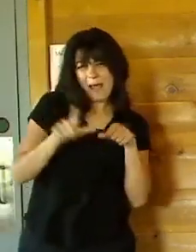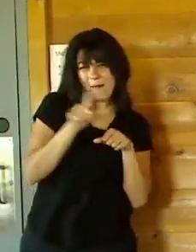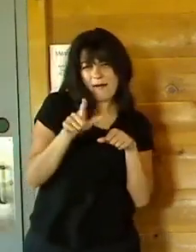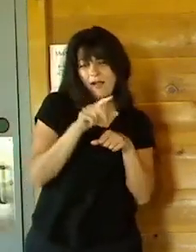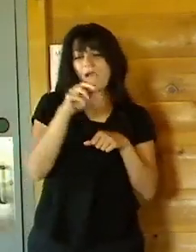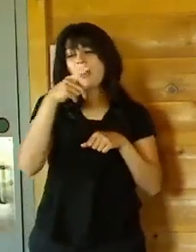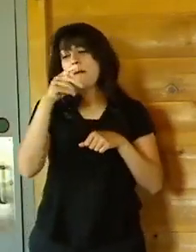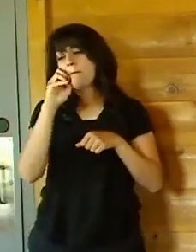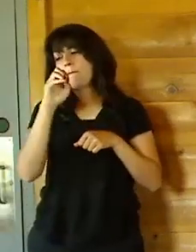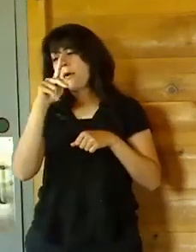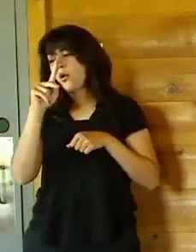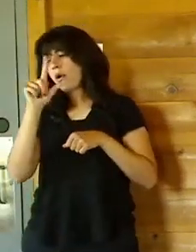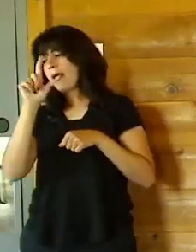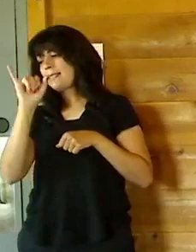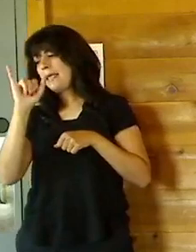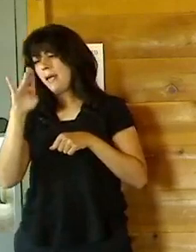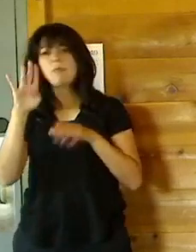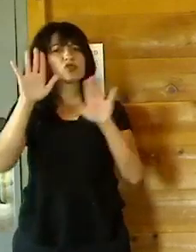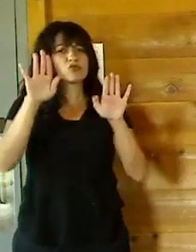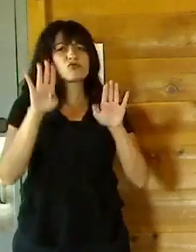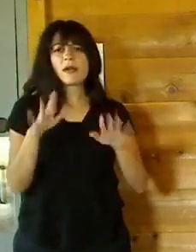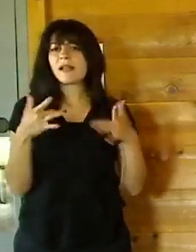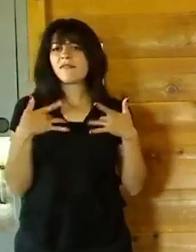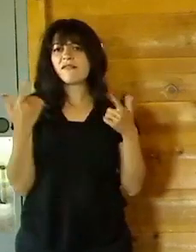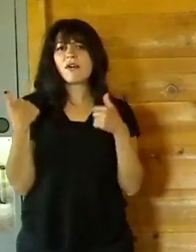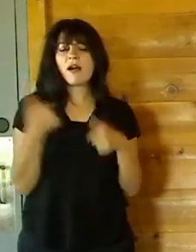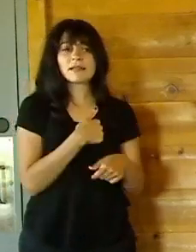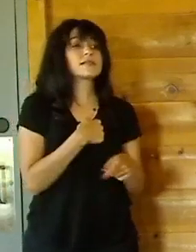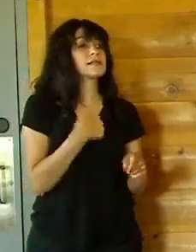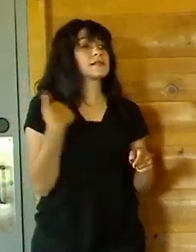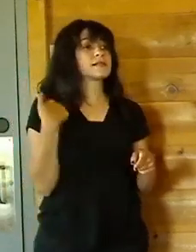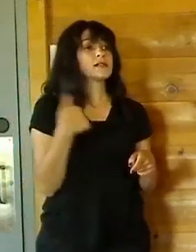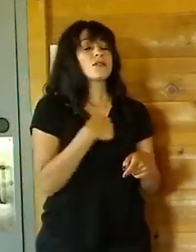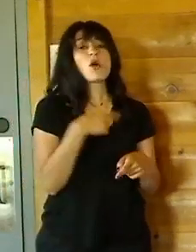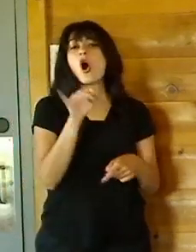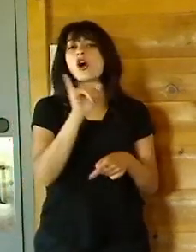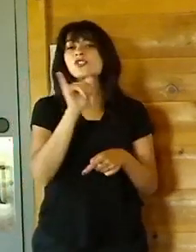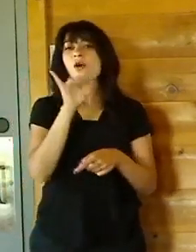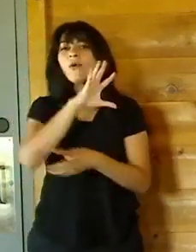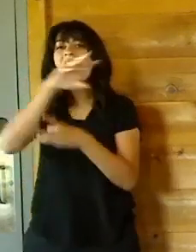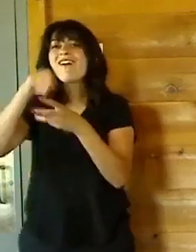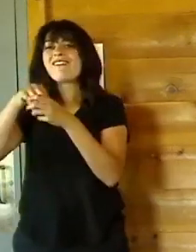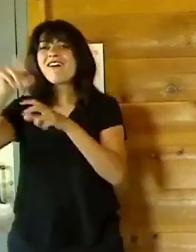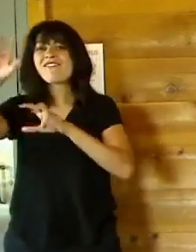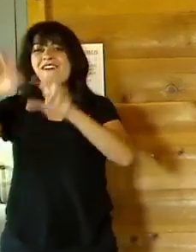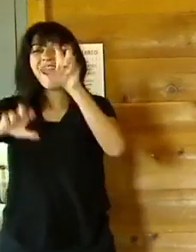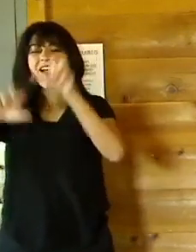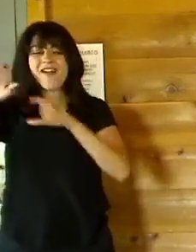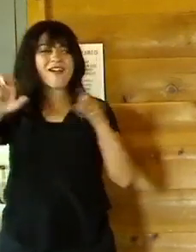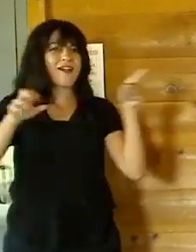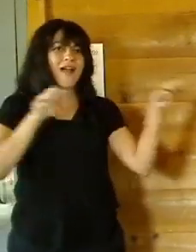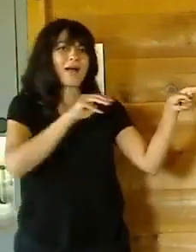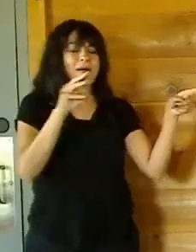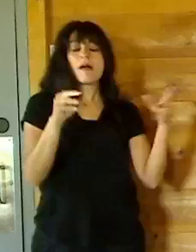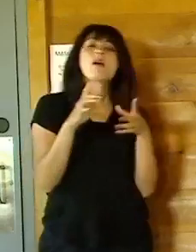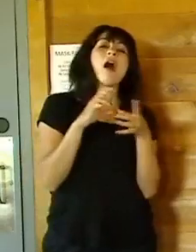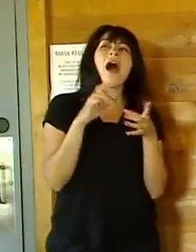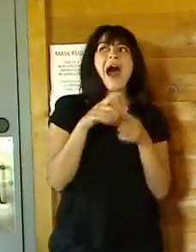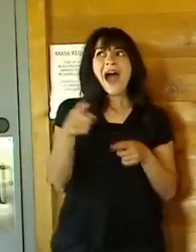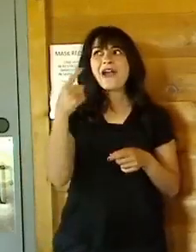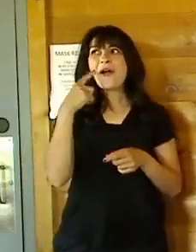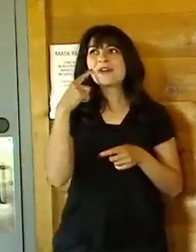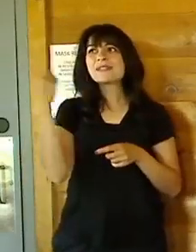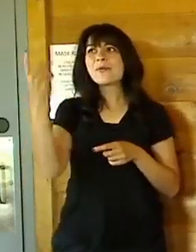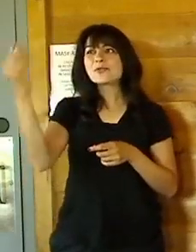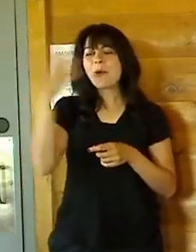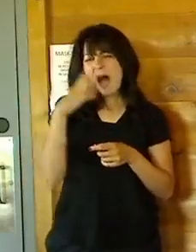that's just a wonderful event for us. And we are heading to the fair. I heard this. Well, I'm going to be at the fair. I